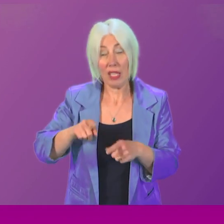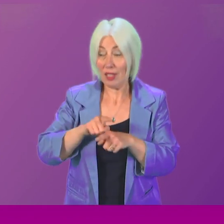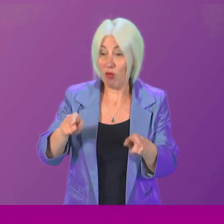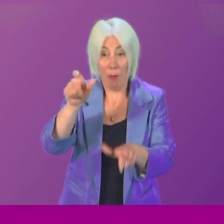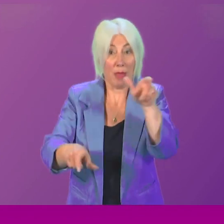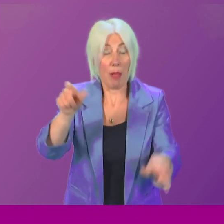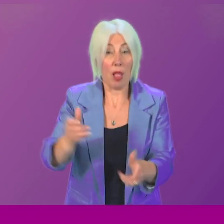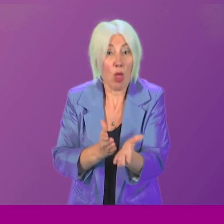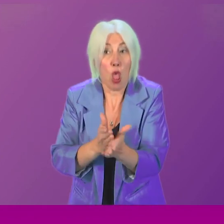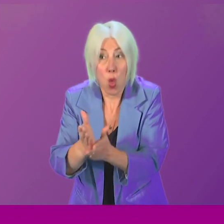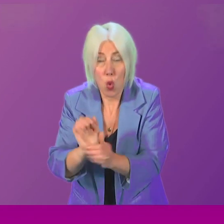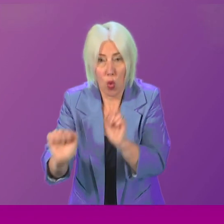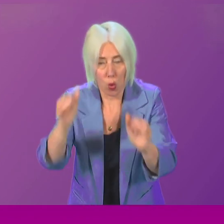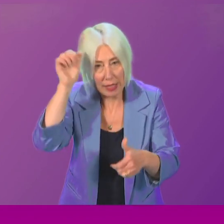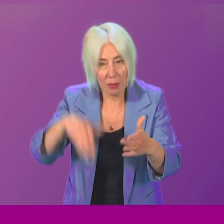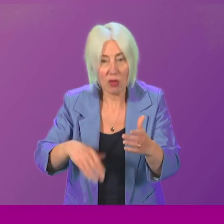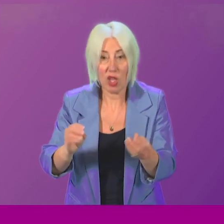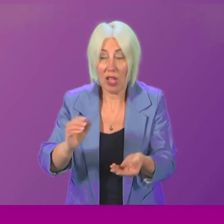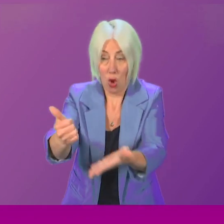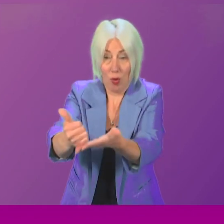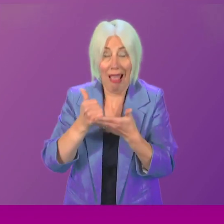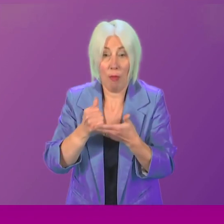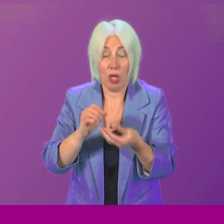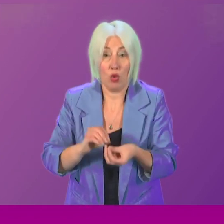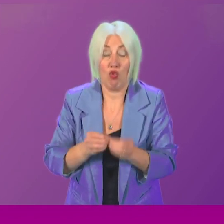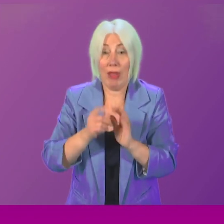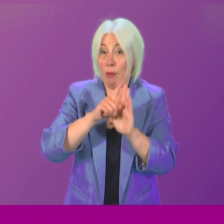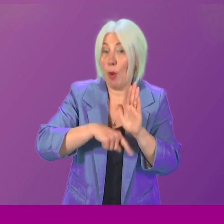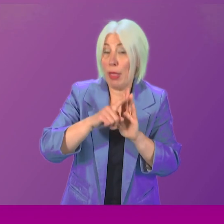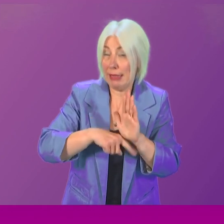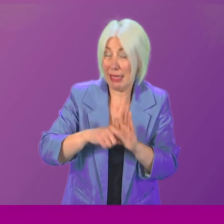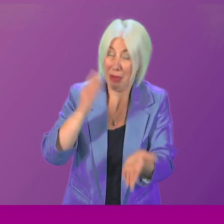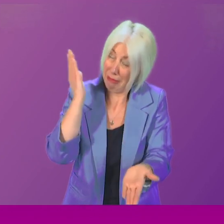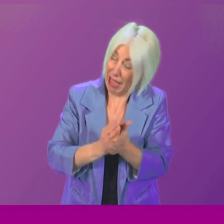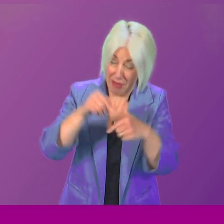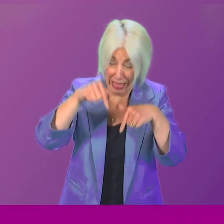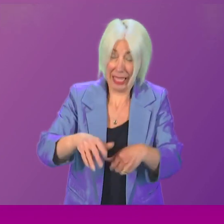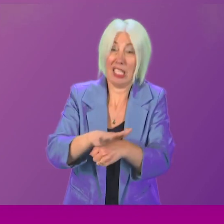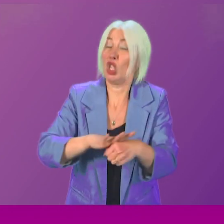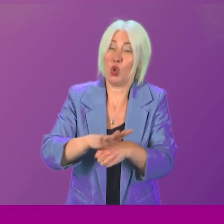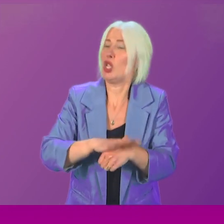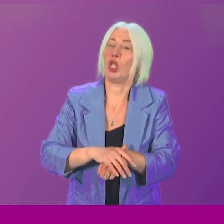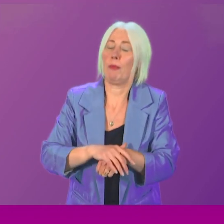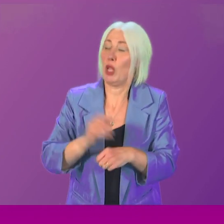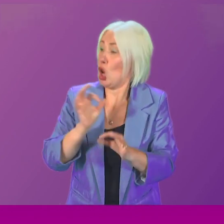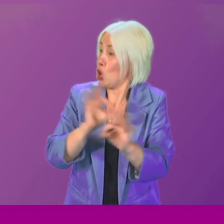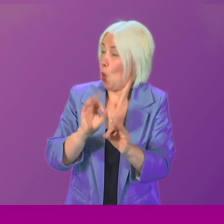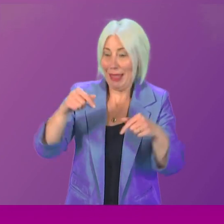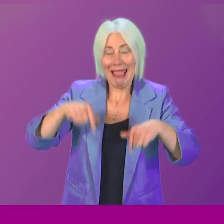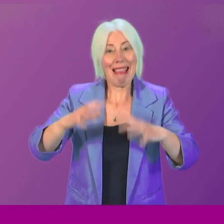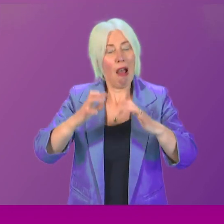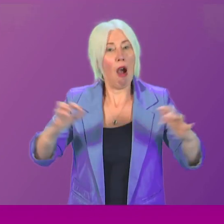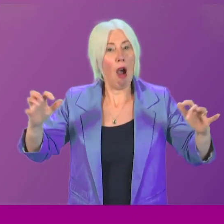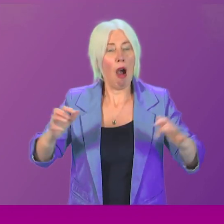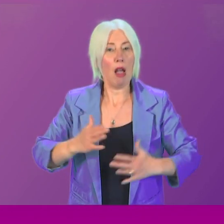But there are probably few areas where lived experience matters more than on this one. I don't think any of us in this chamber, while our hearts